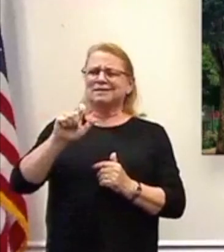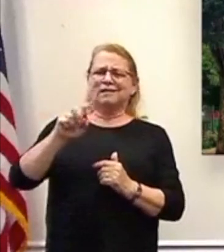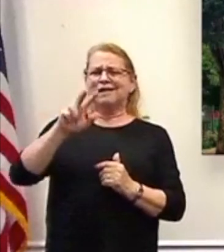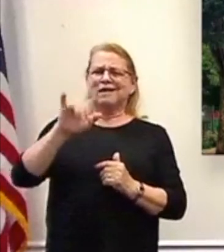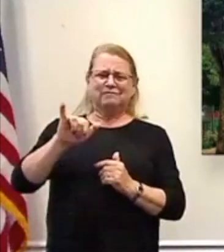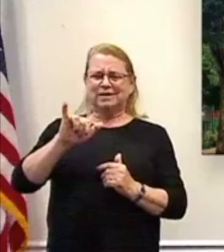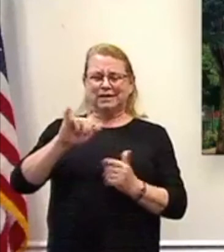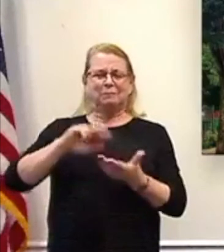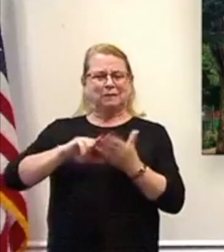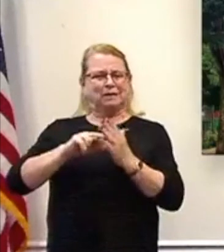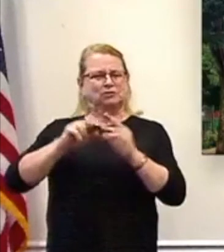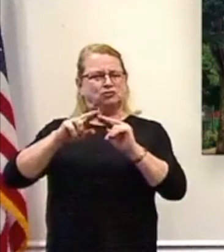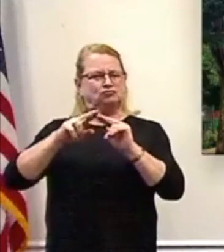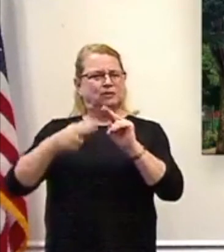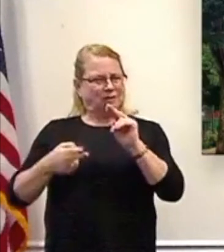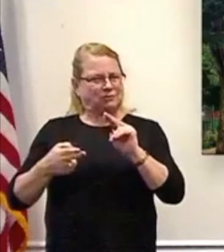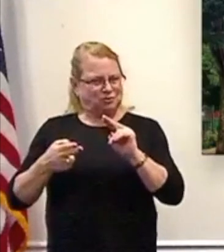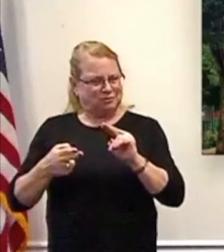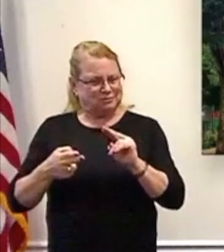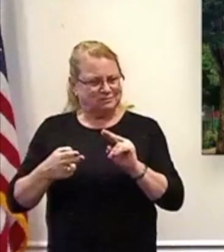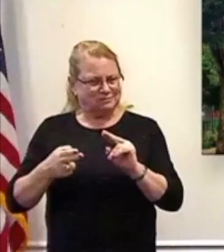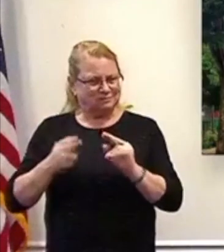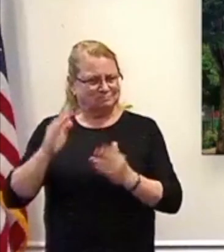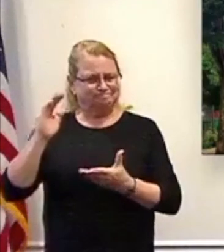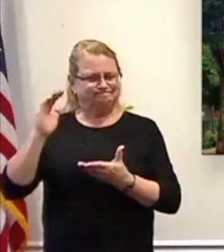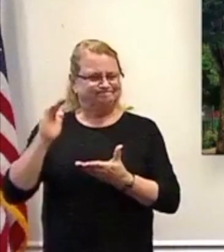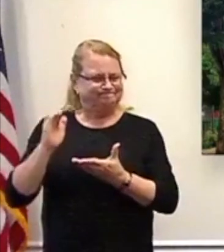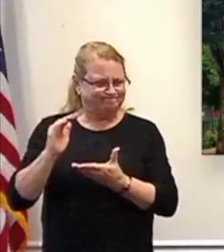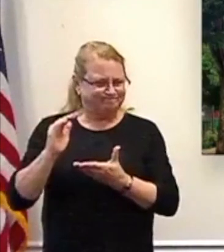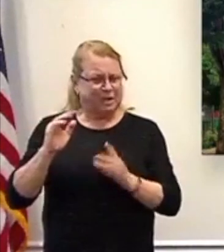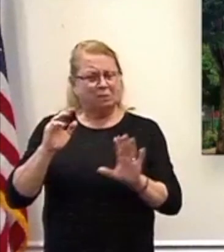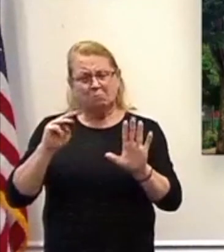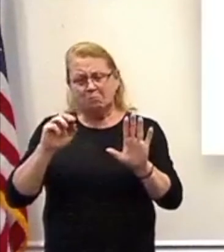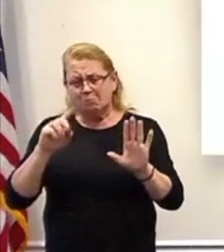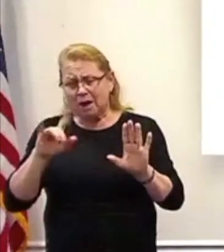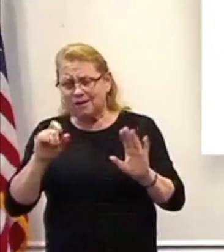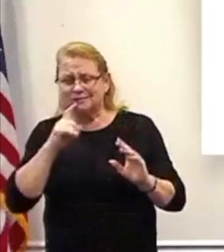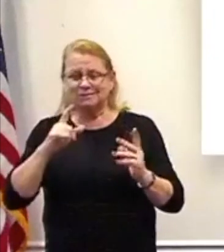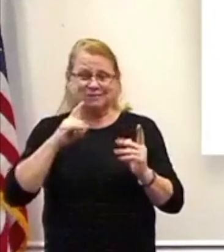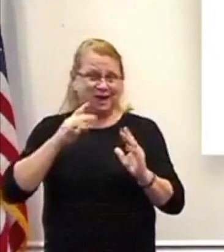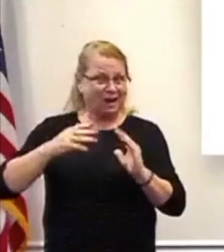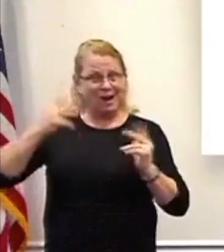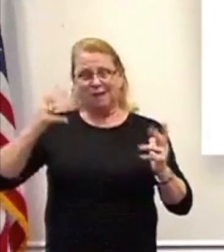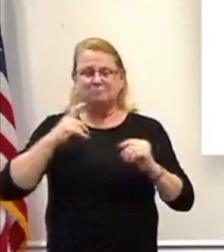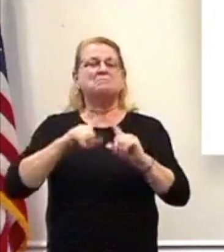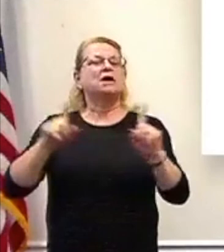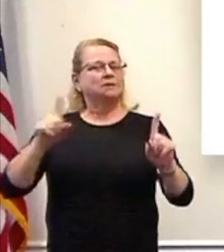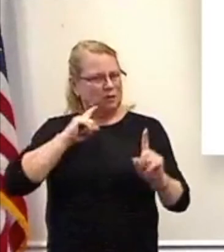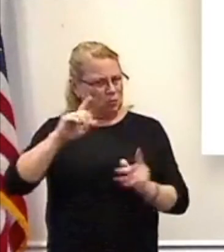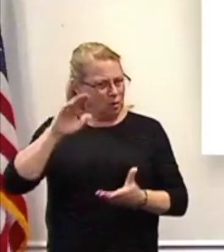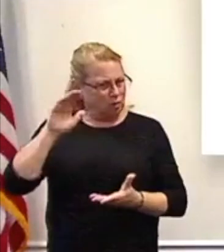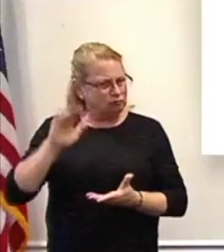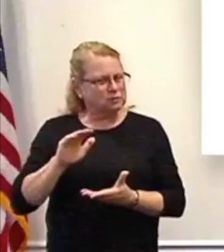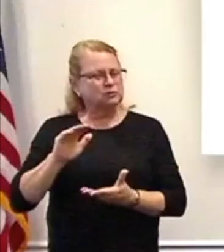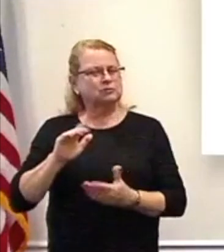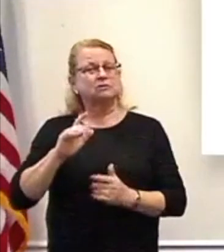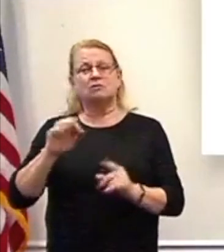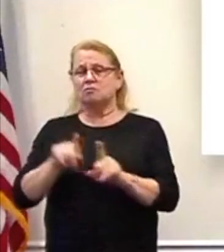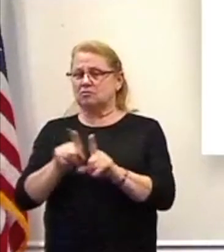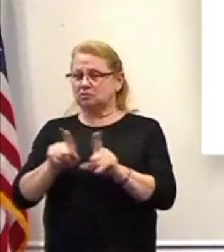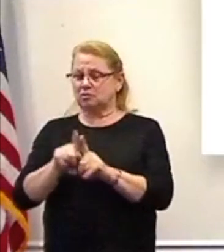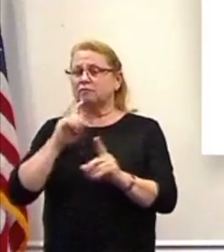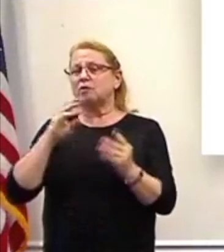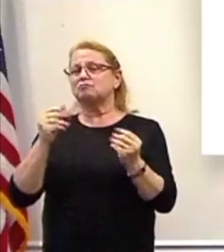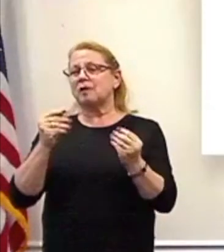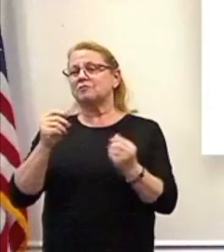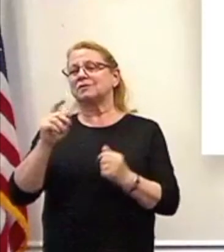production, reduction, but it is a reduction in tax levy and a reduction in the property tax